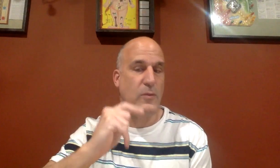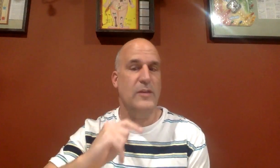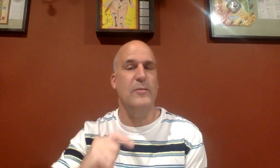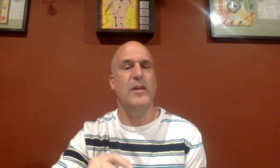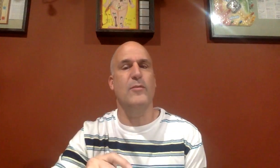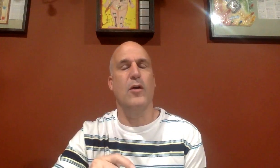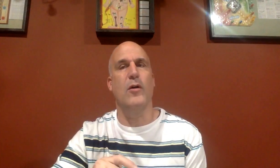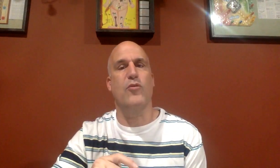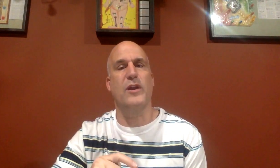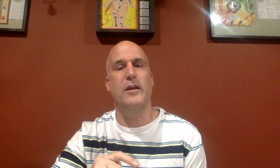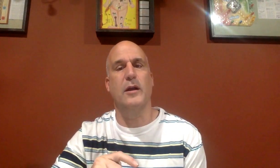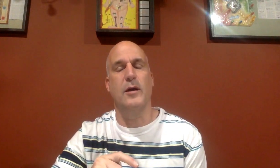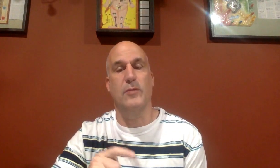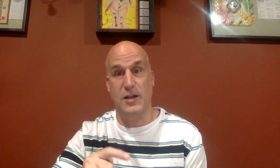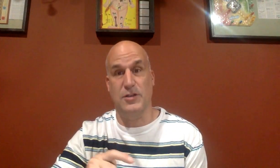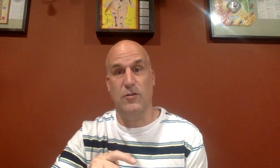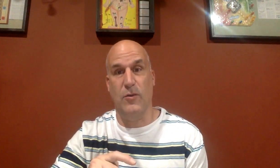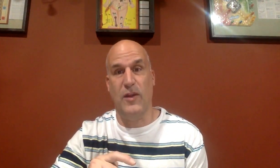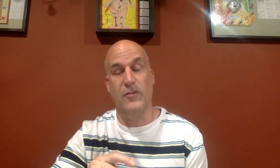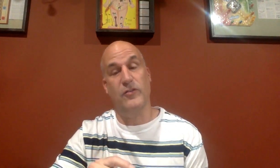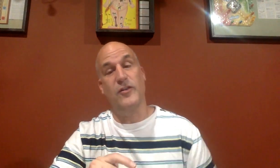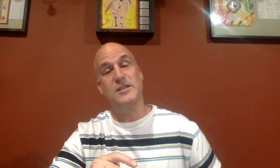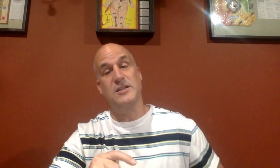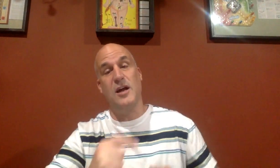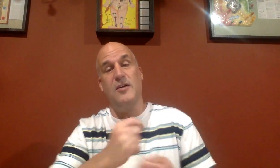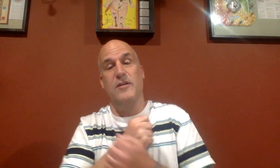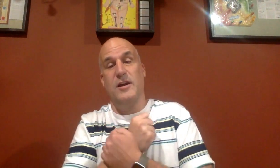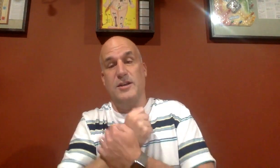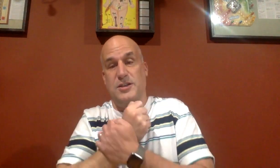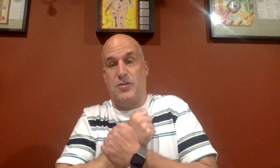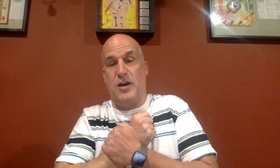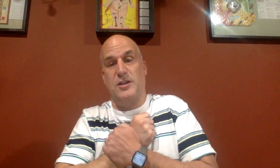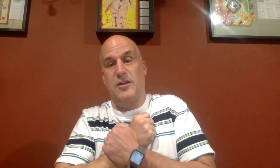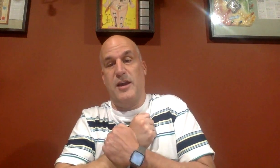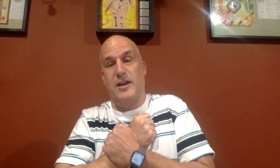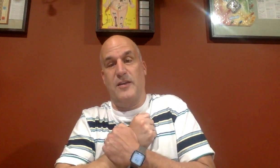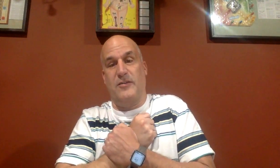Some of them are pretty logical in the way they do it. So for instance, love is just crossing your hand like this.